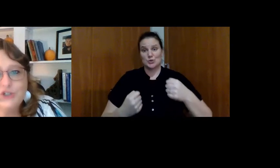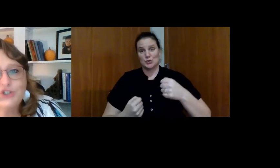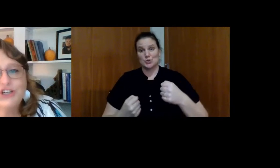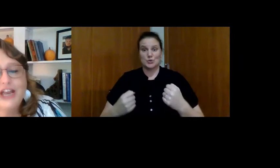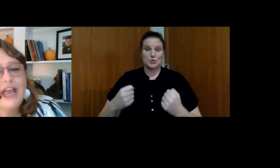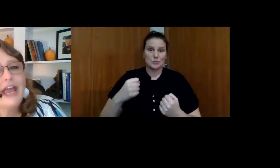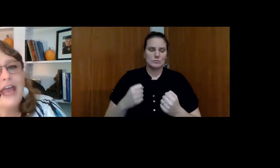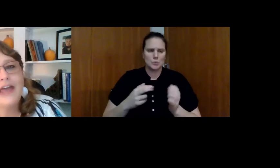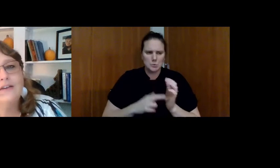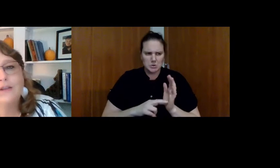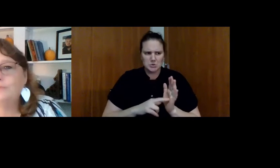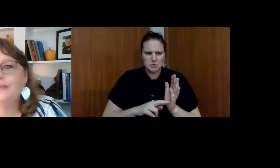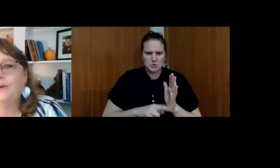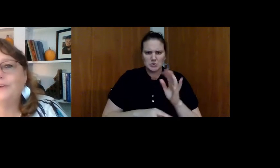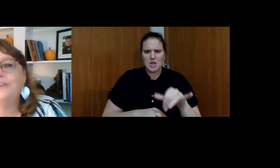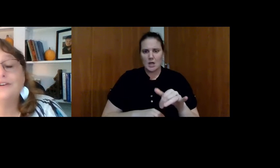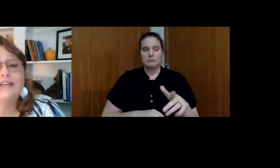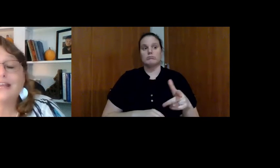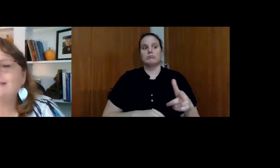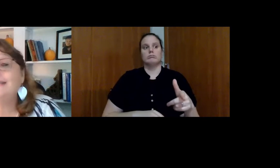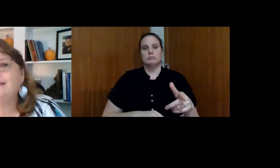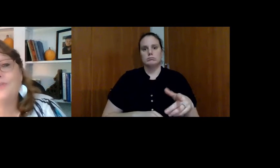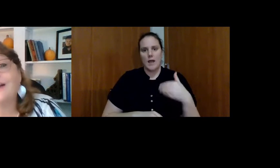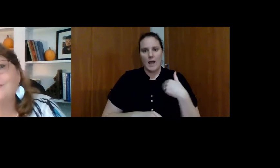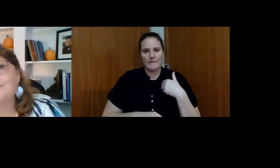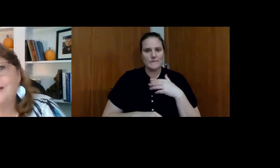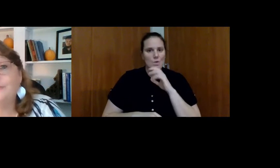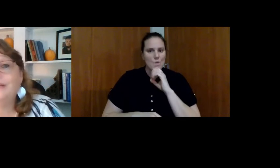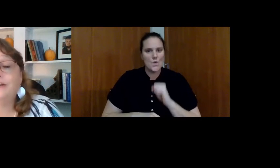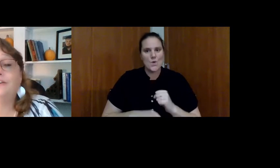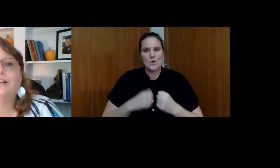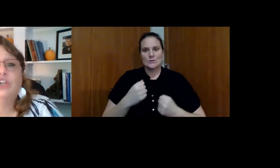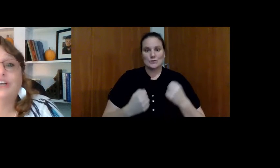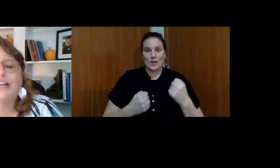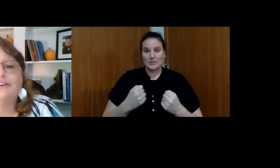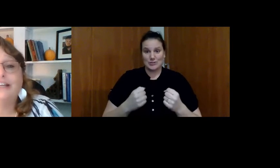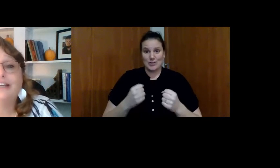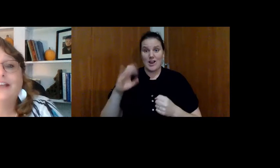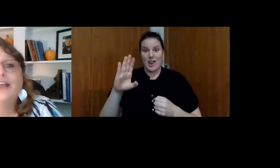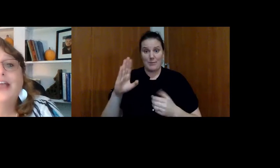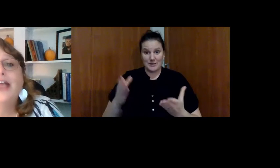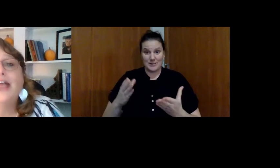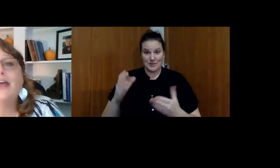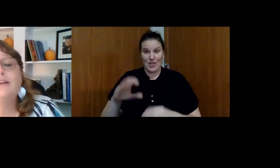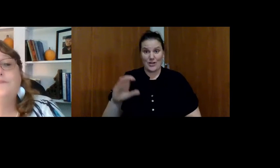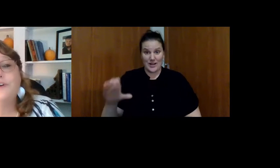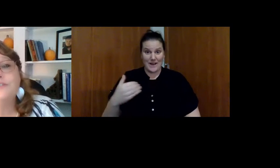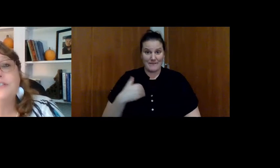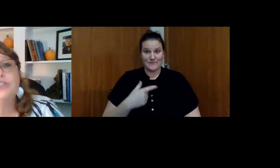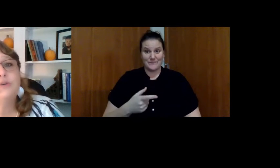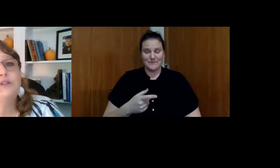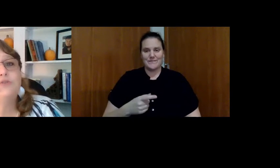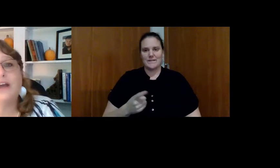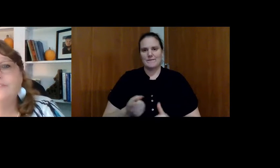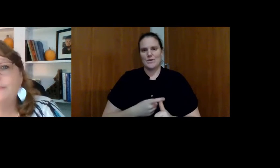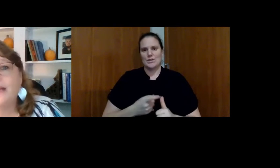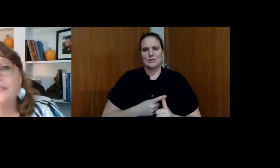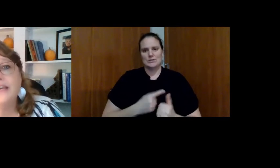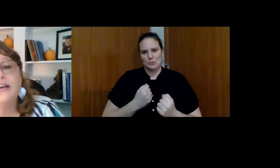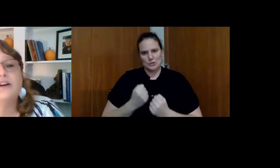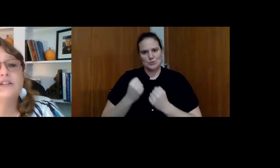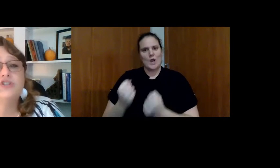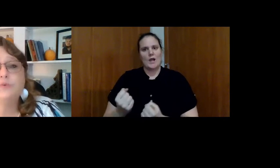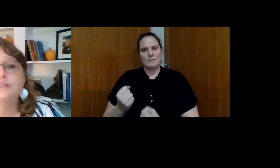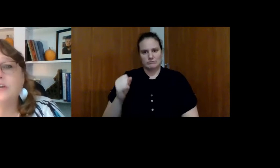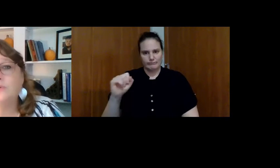some research. And lo and behold, there's an antique tractors club here in Clark County. And at first she would drive him